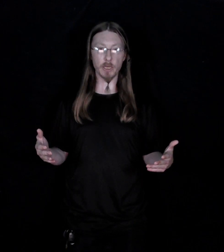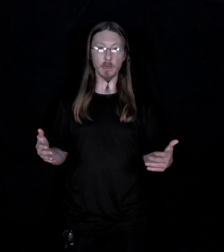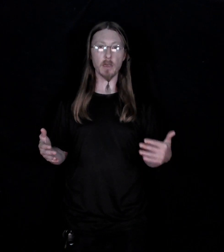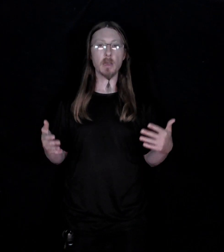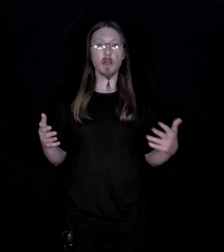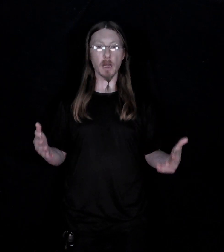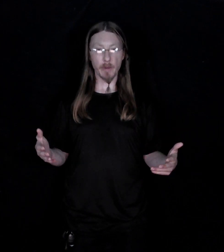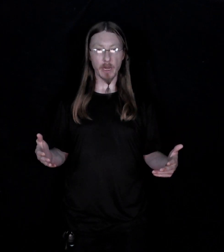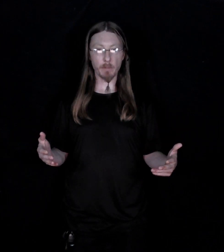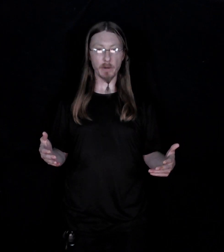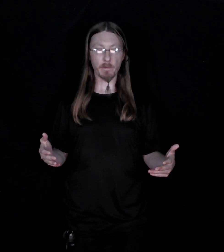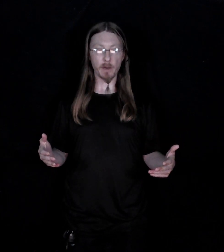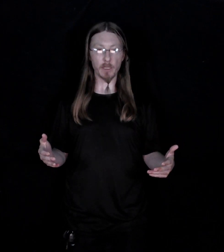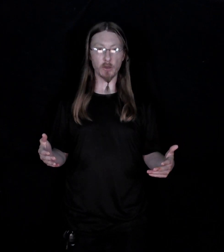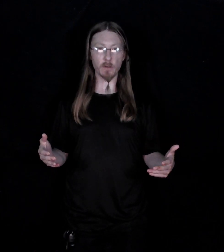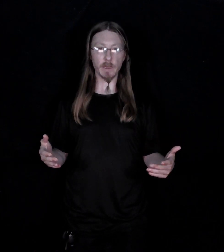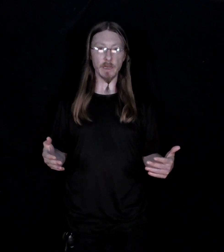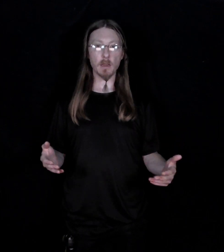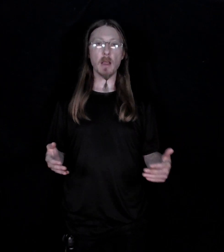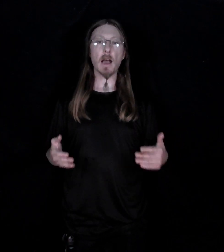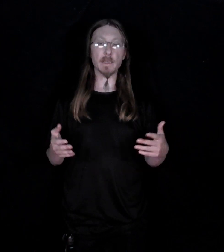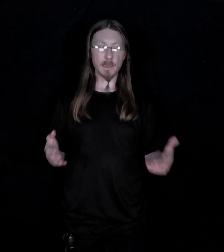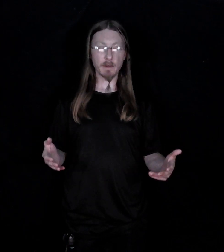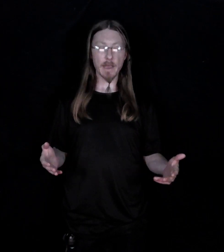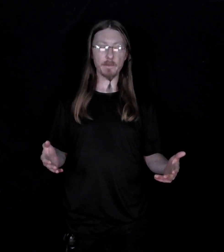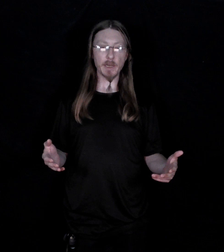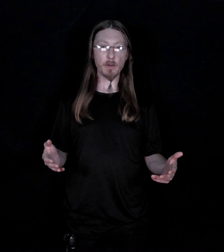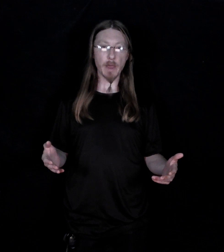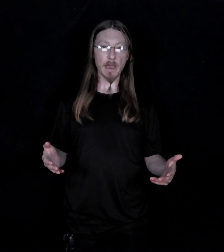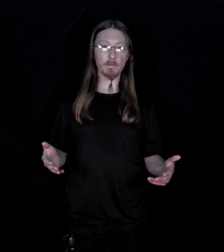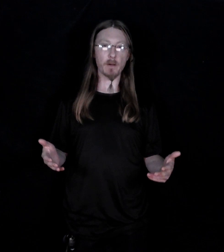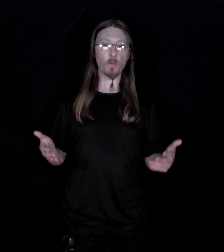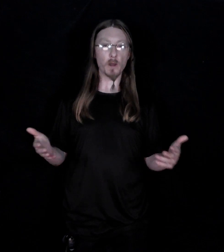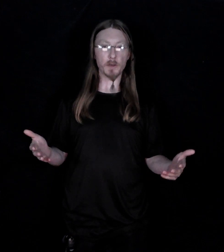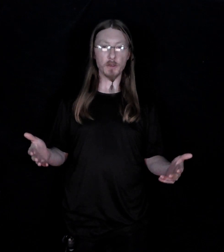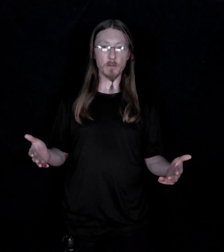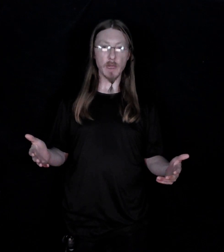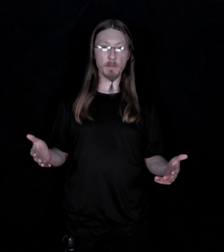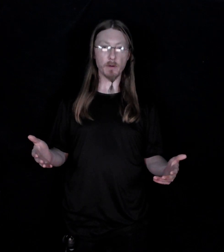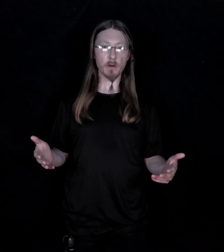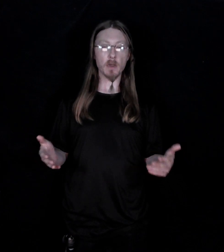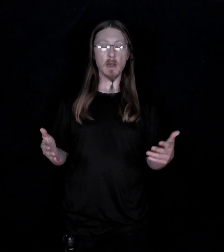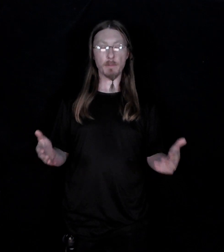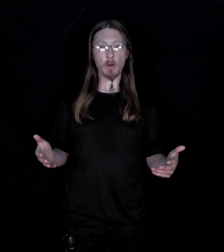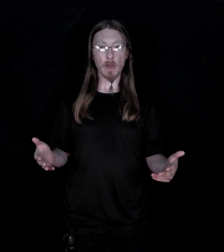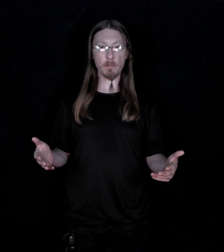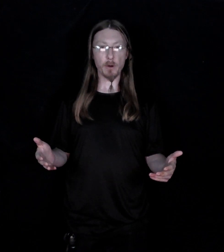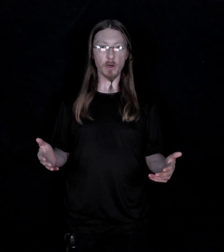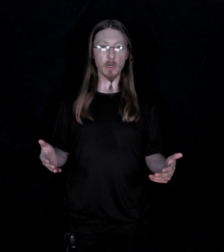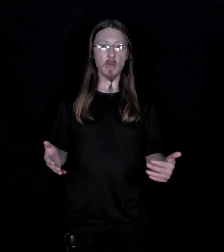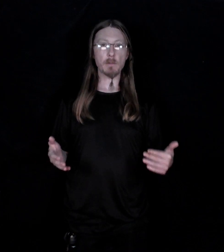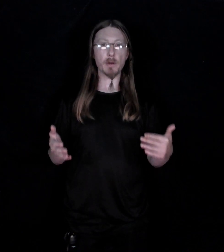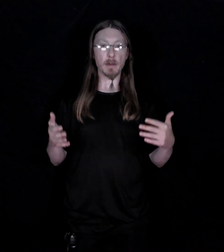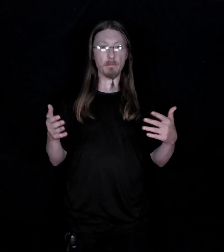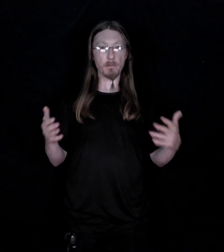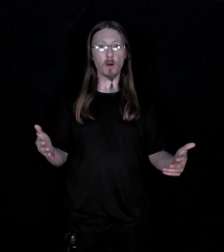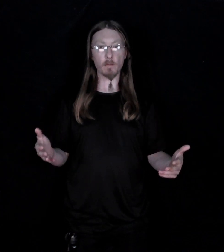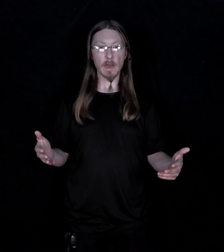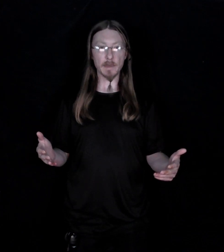coming up here very shortly. I still have to hear back from one or two people about my book but more or less